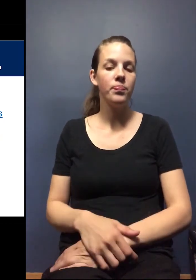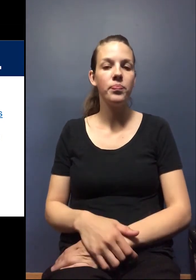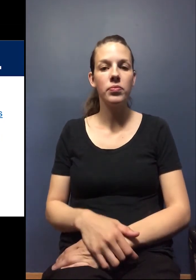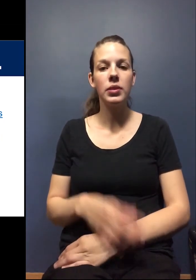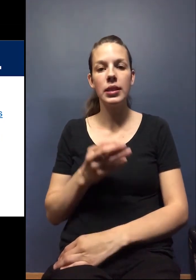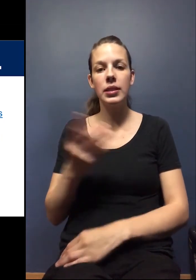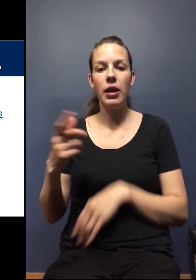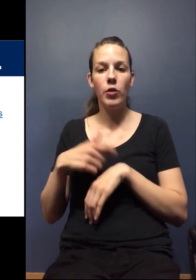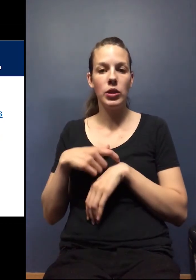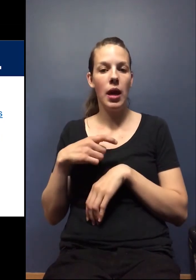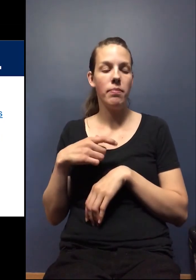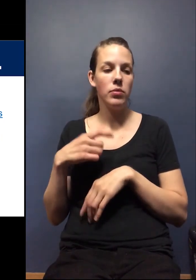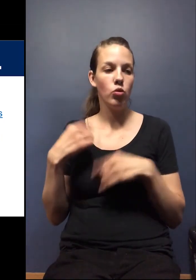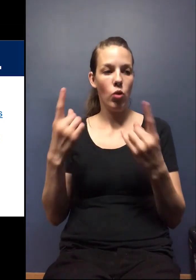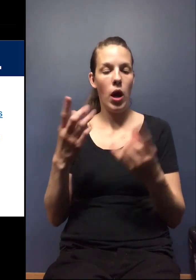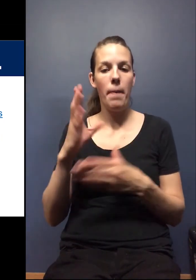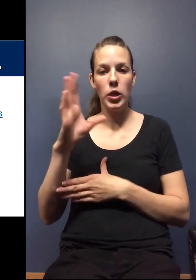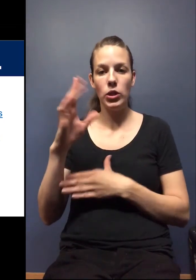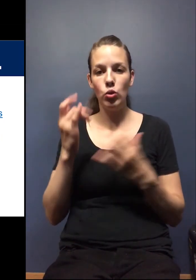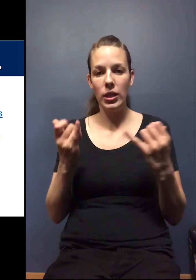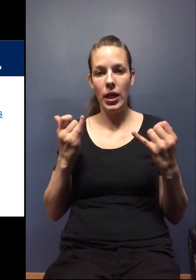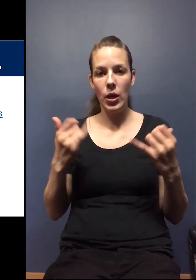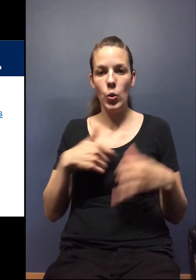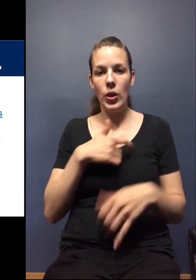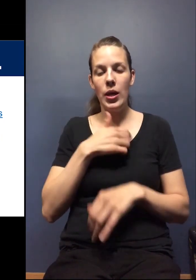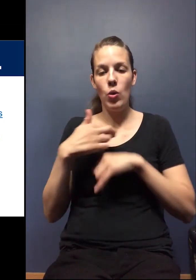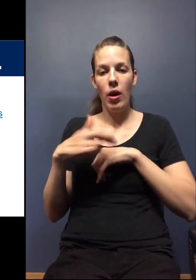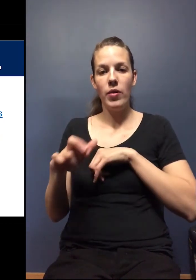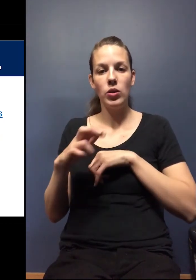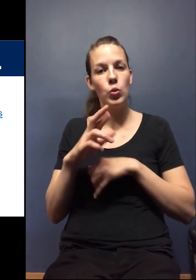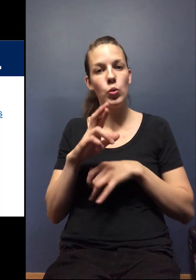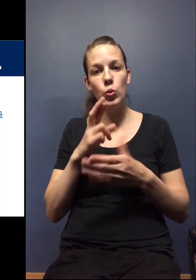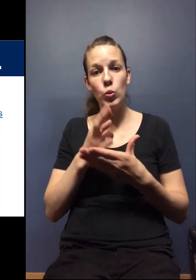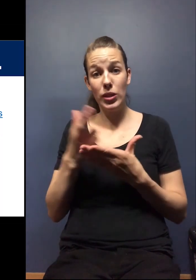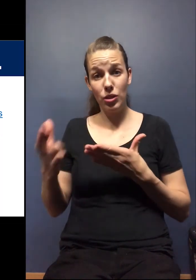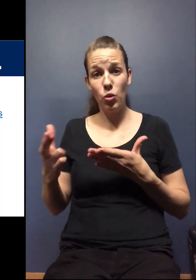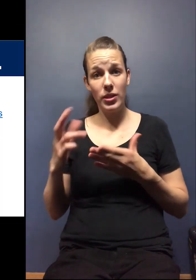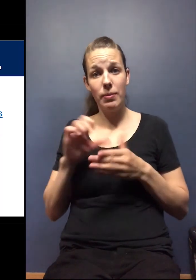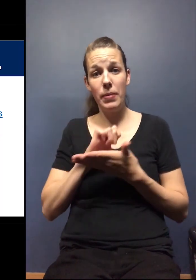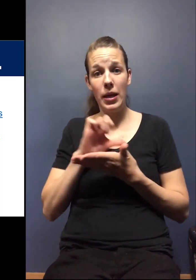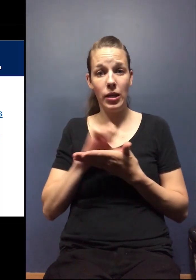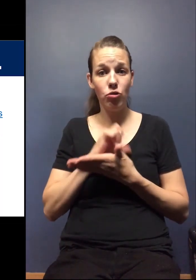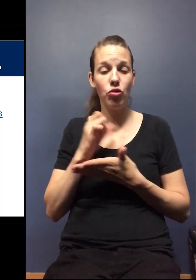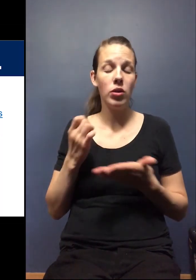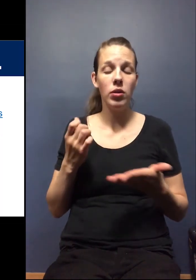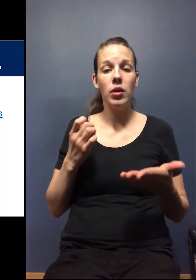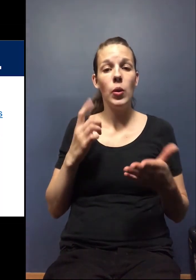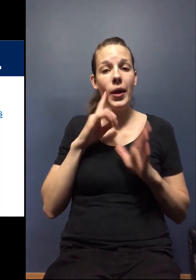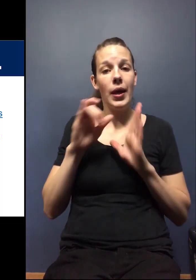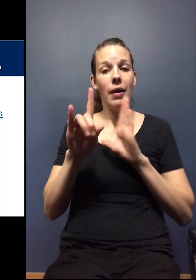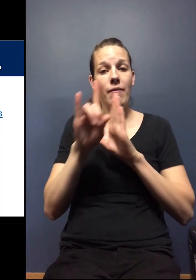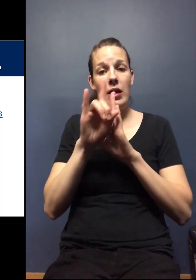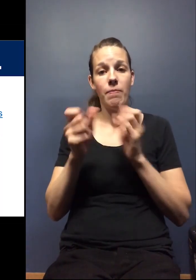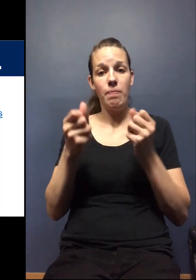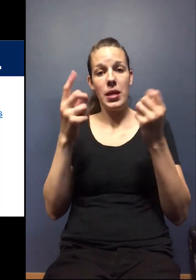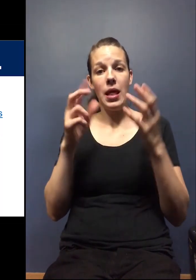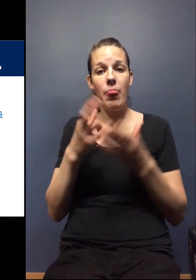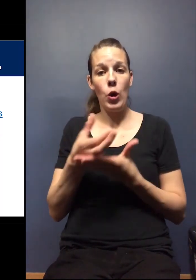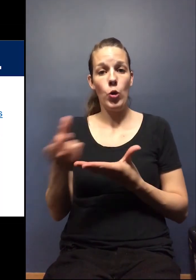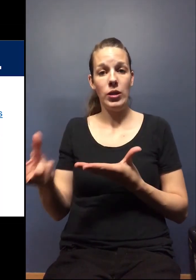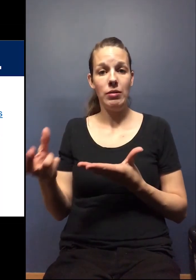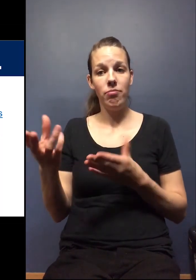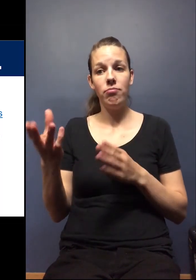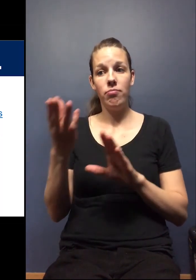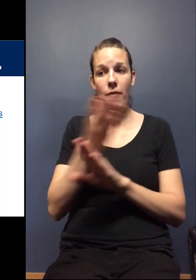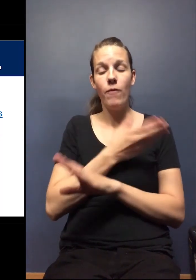Several times throughout our presentation today, we reference resources and we did identify many of these resources